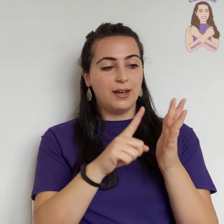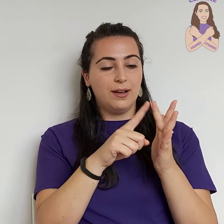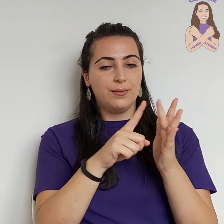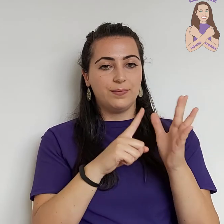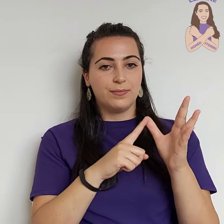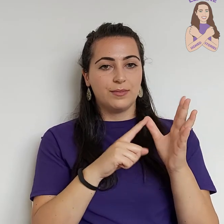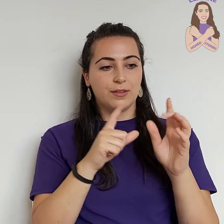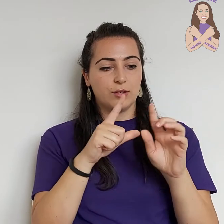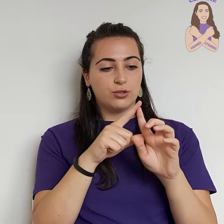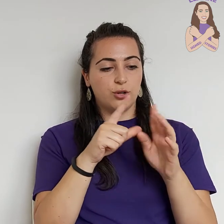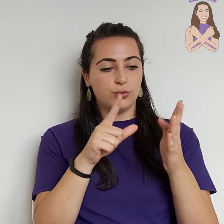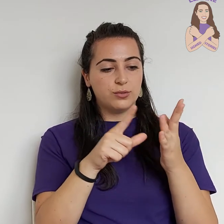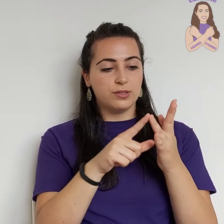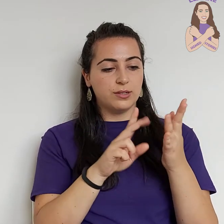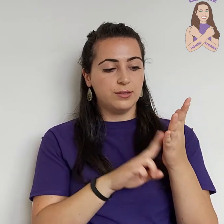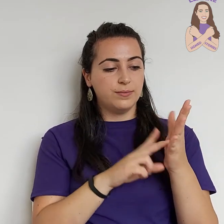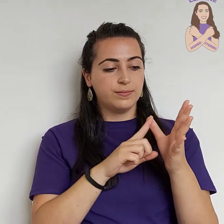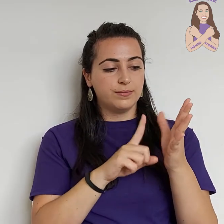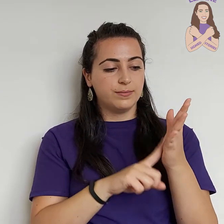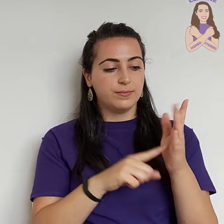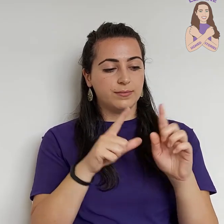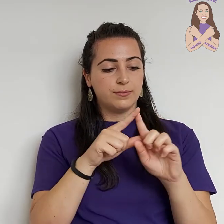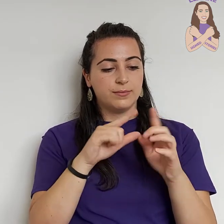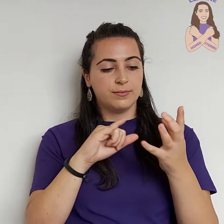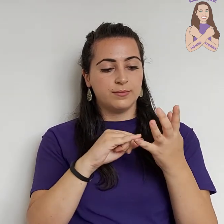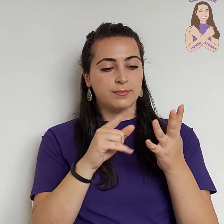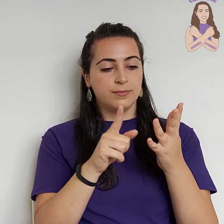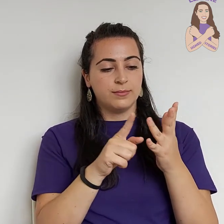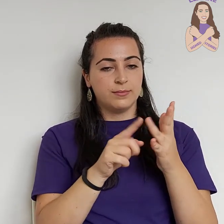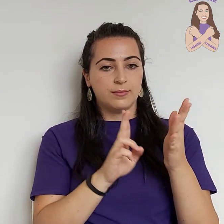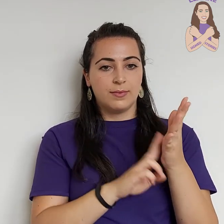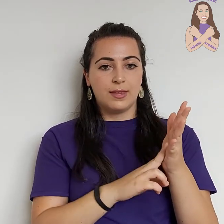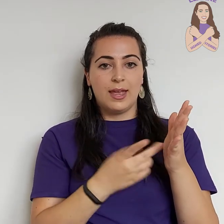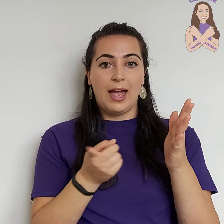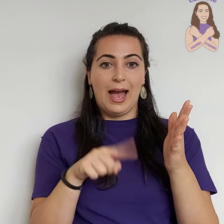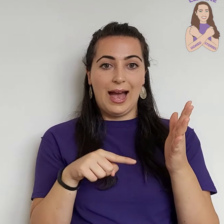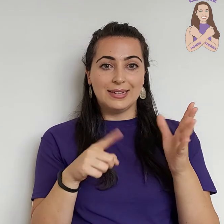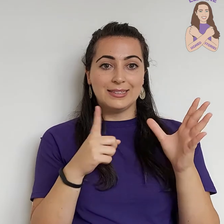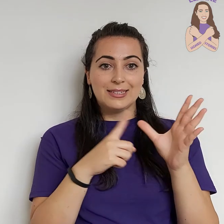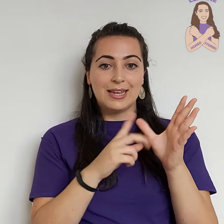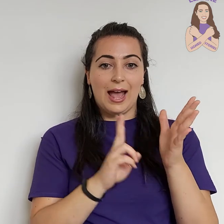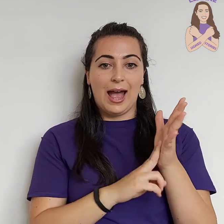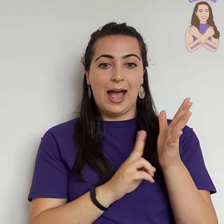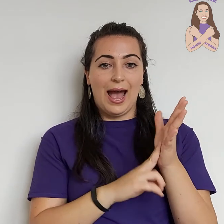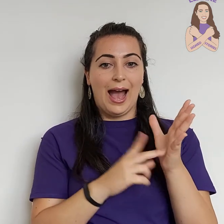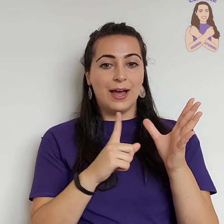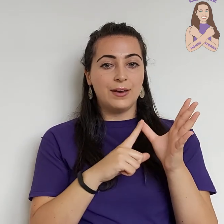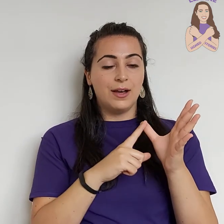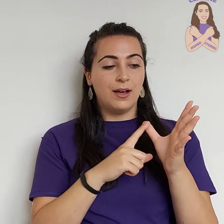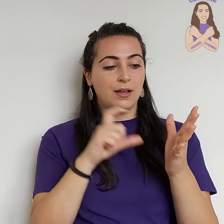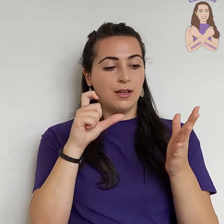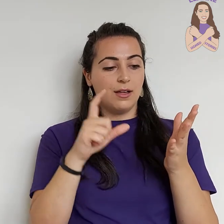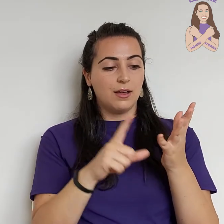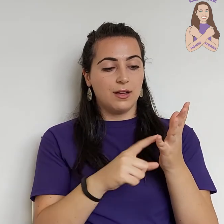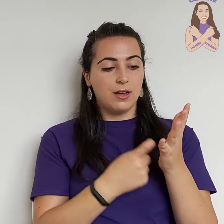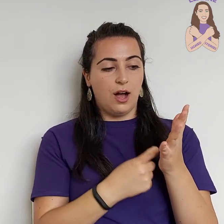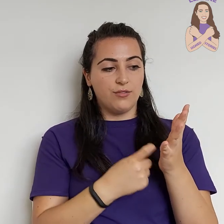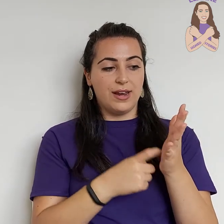Donaldson and Anna Curry.